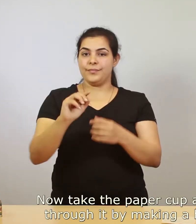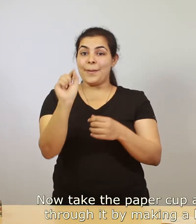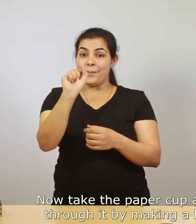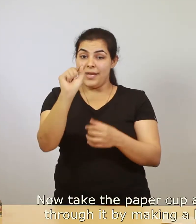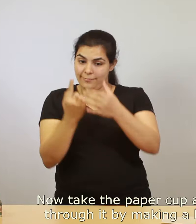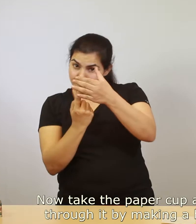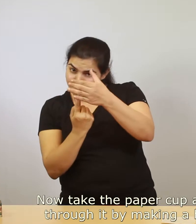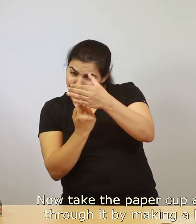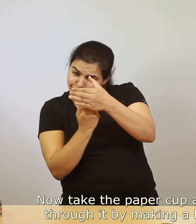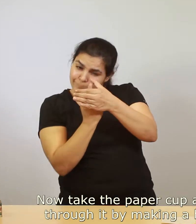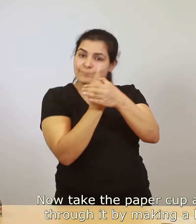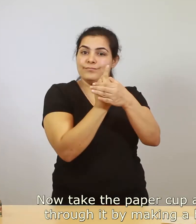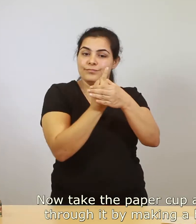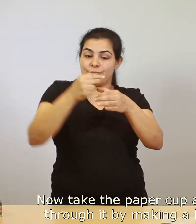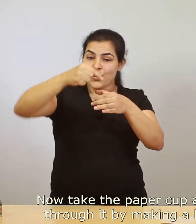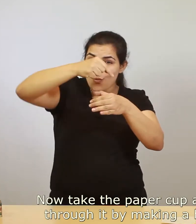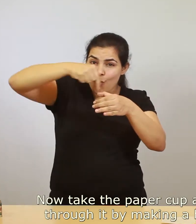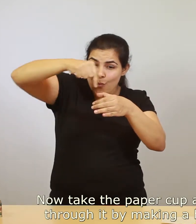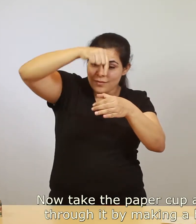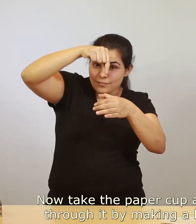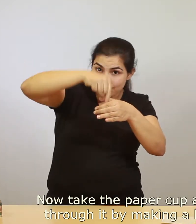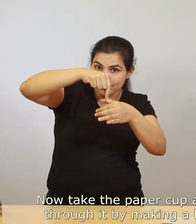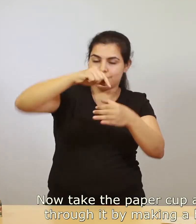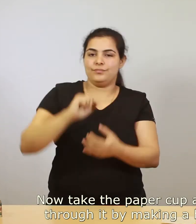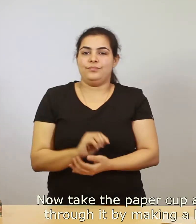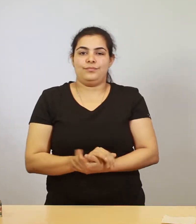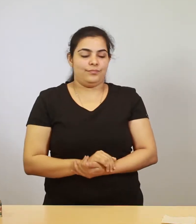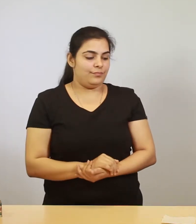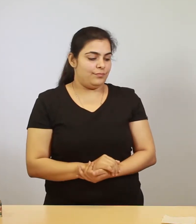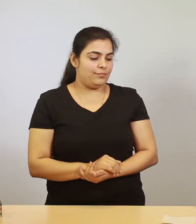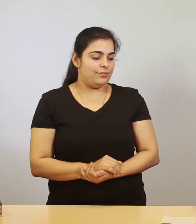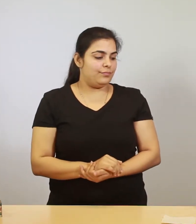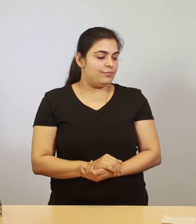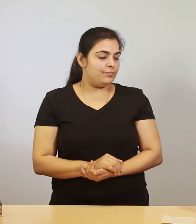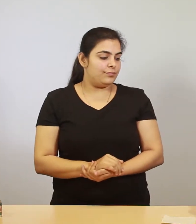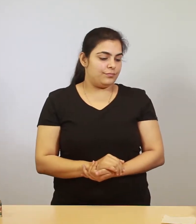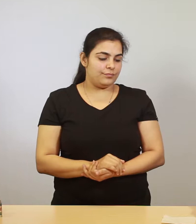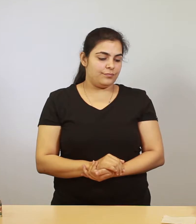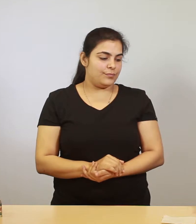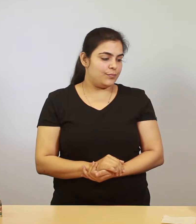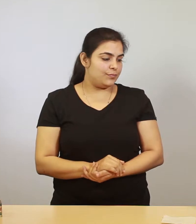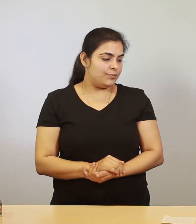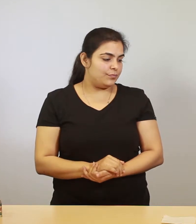and insert the pen through it by making a hole at the base all right